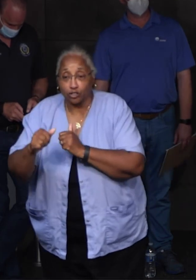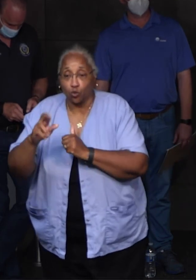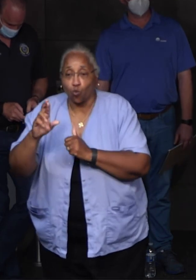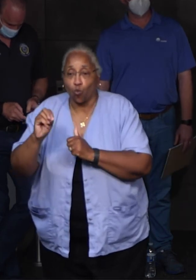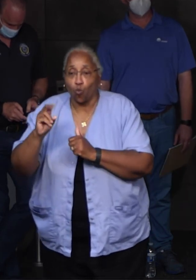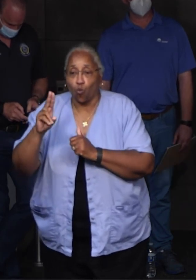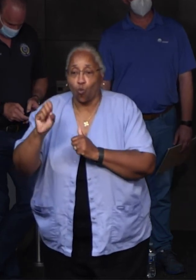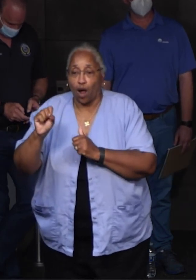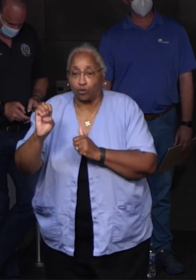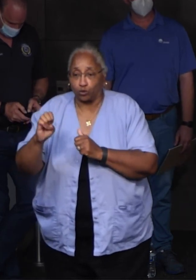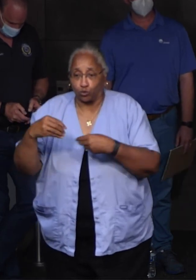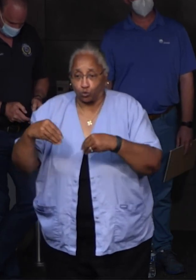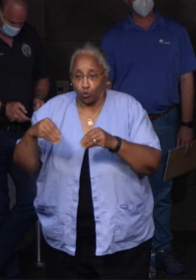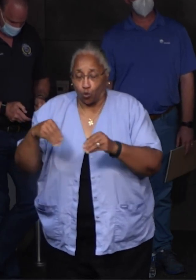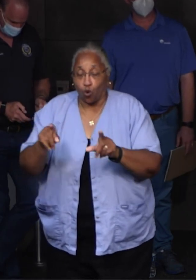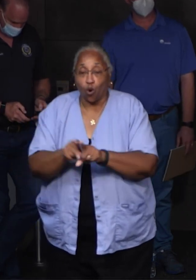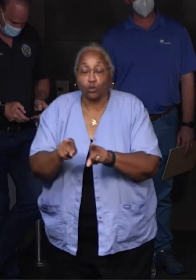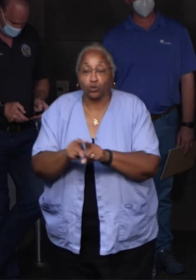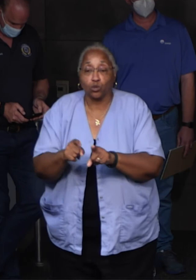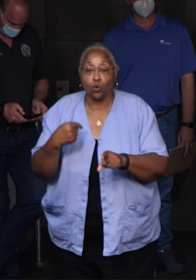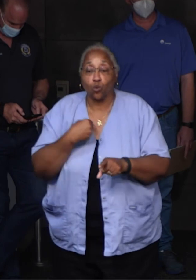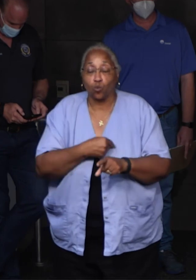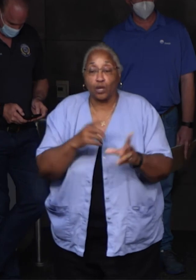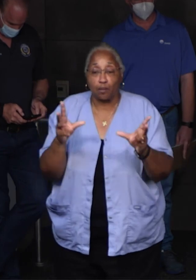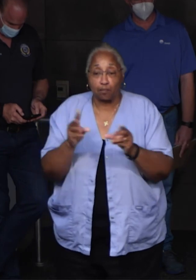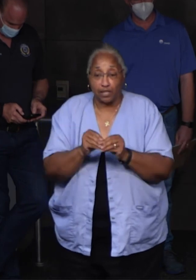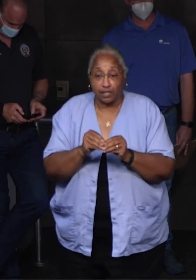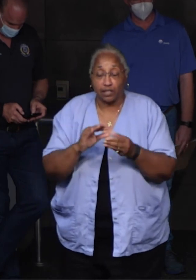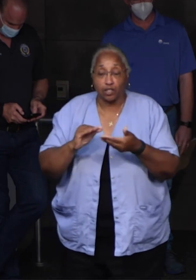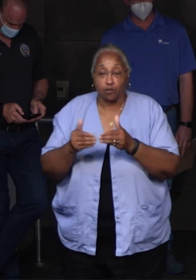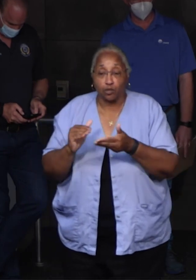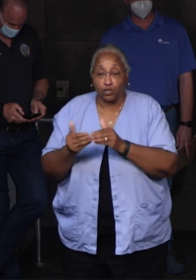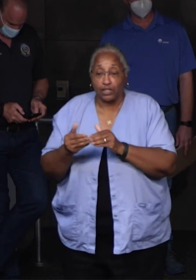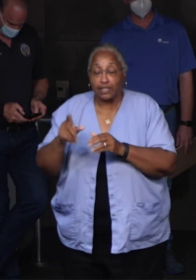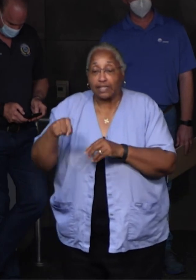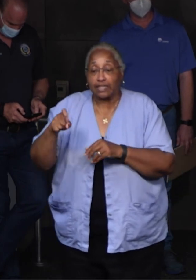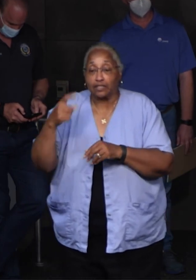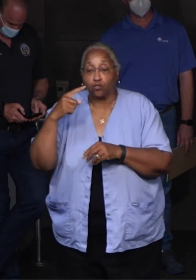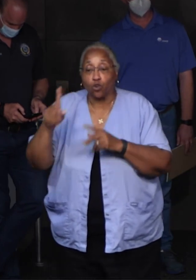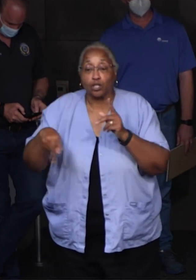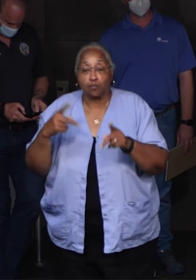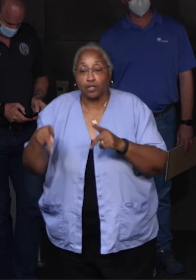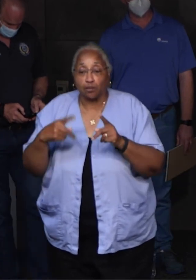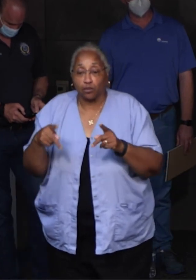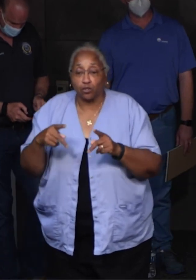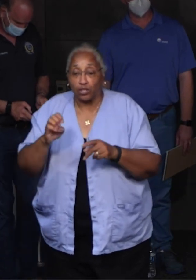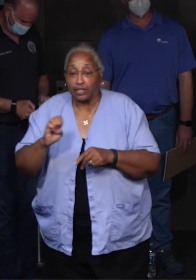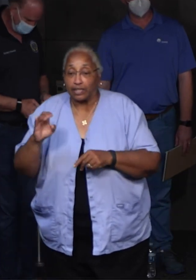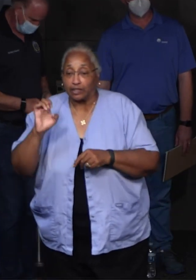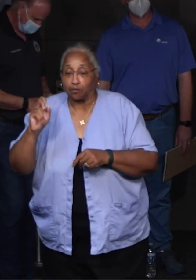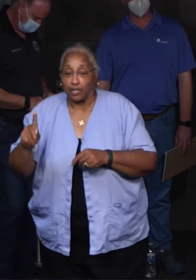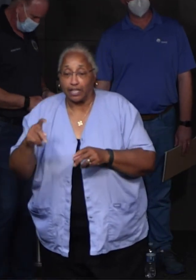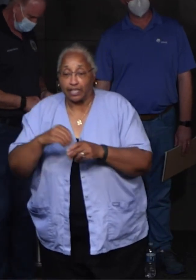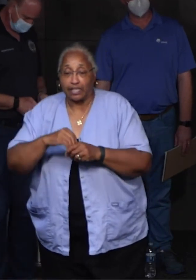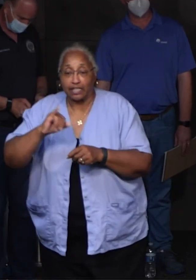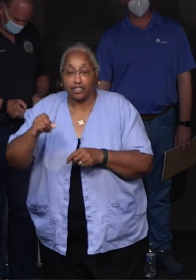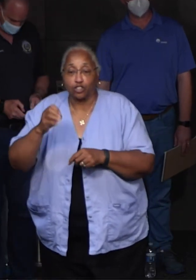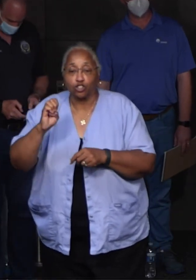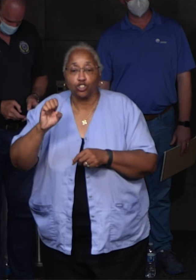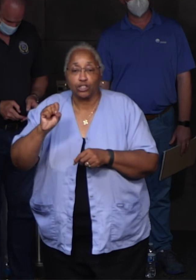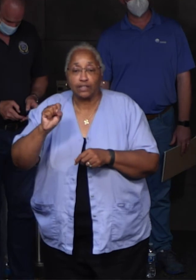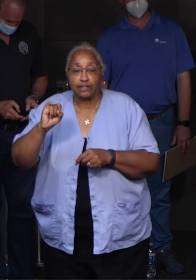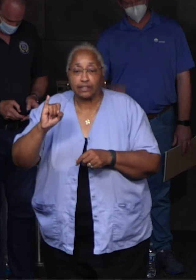announce that we're also meeting the community needs for those on the East Bank in the Jesse Owens area,